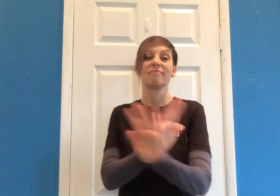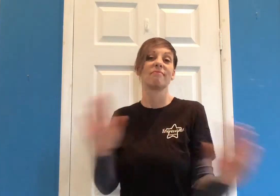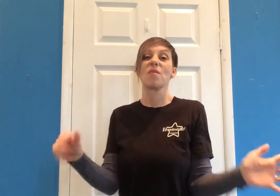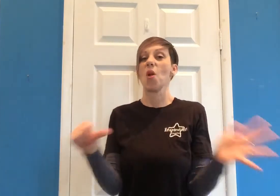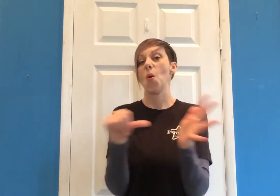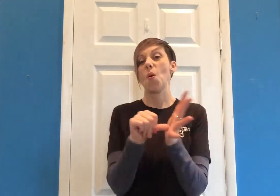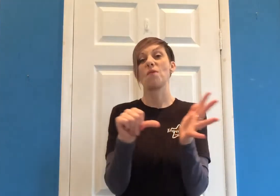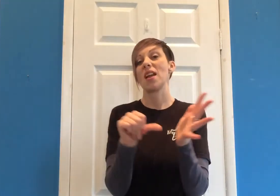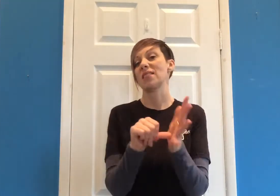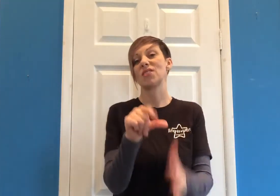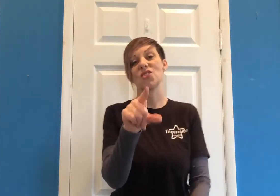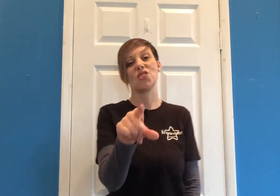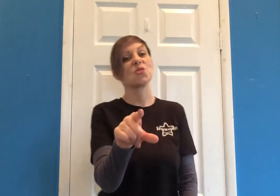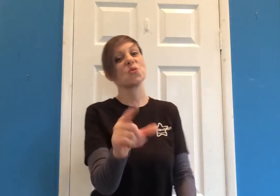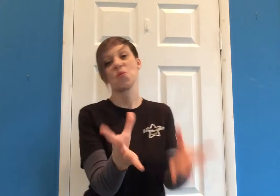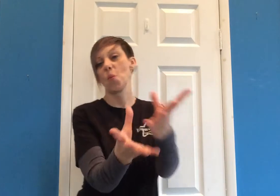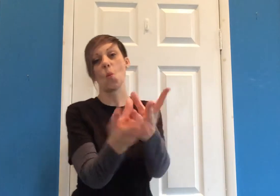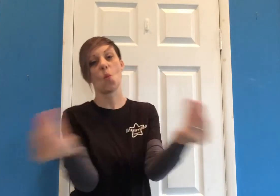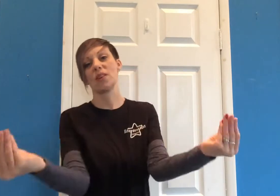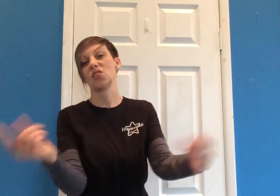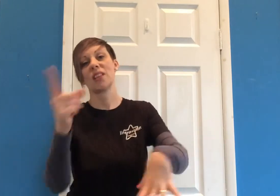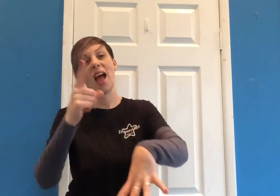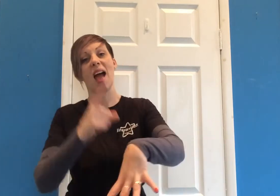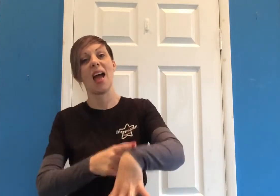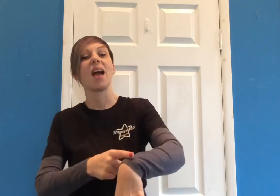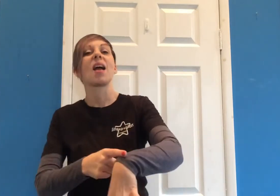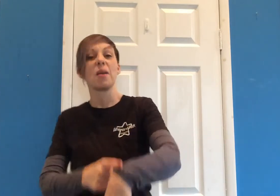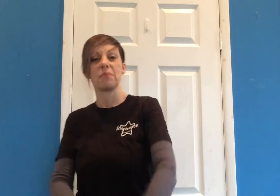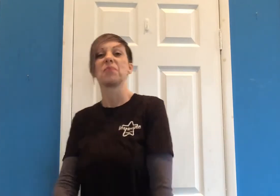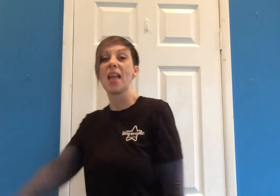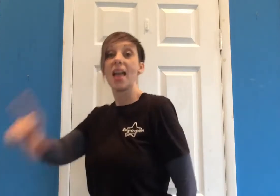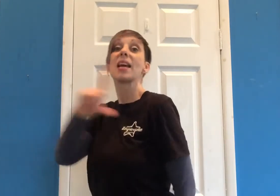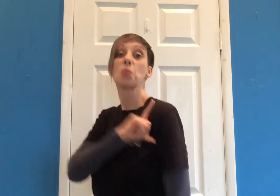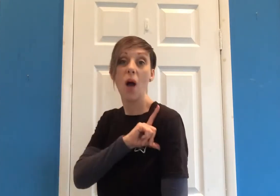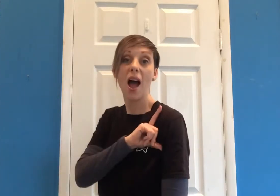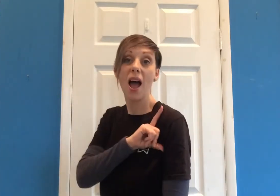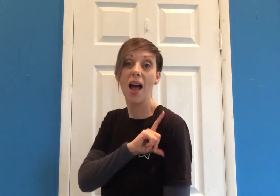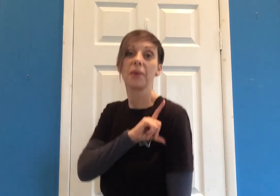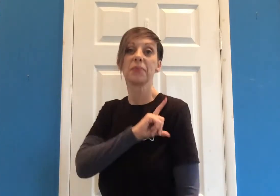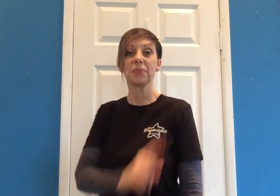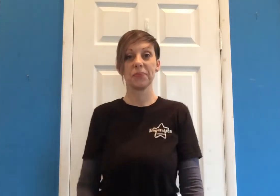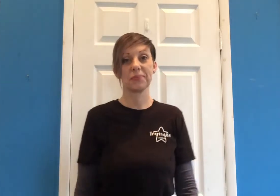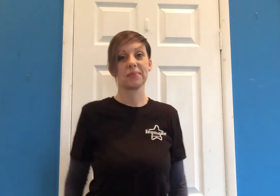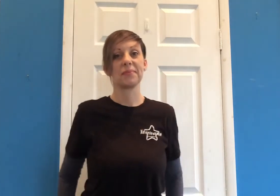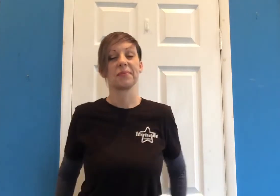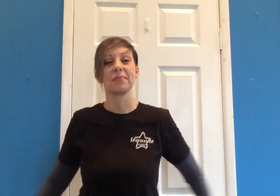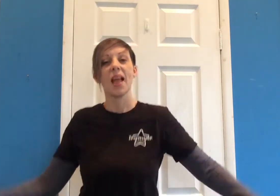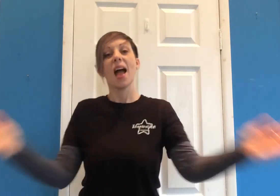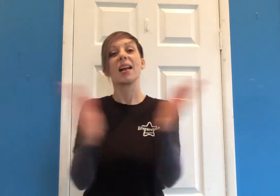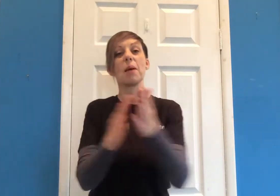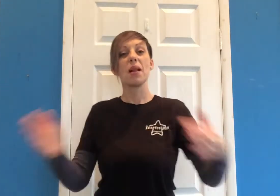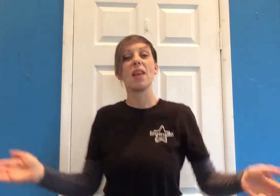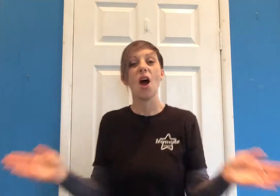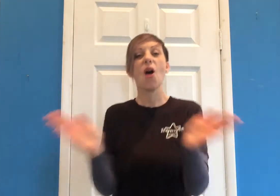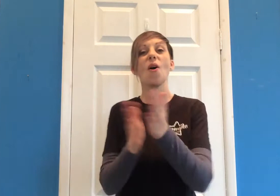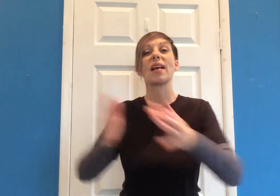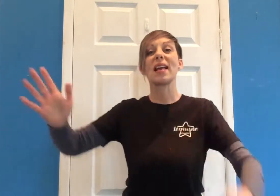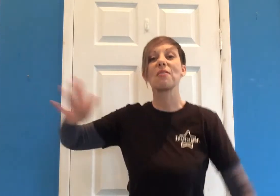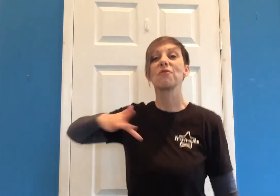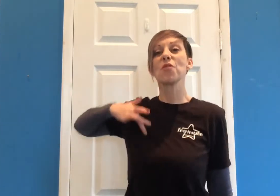No offense to you don't waste your time Here's why Because I'm happy club alone if you